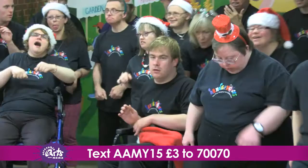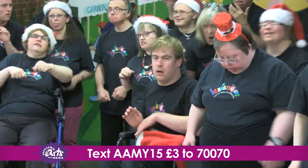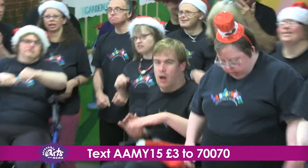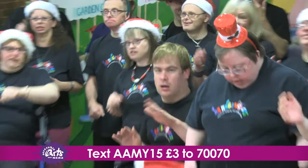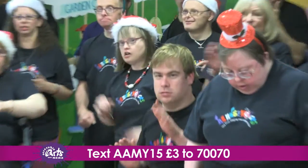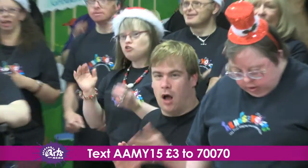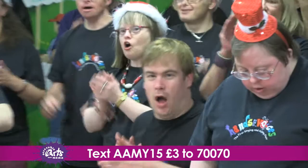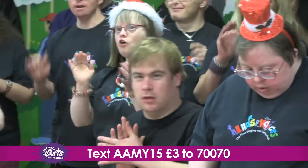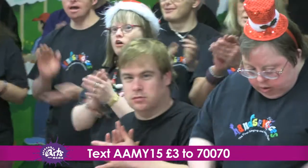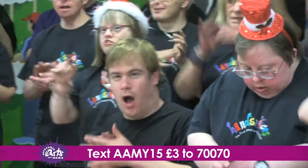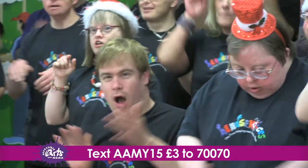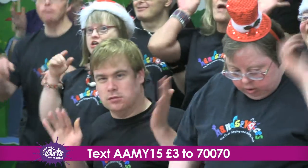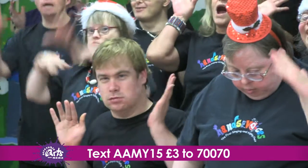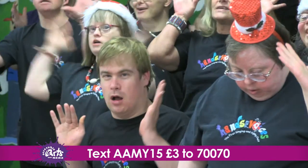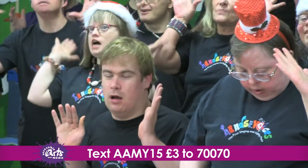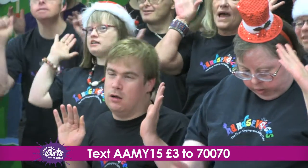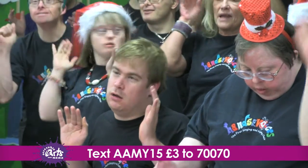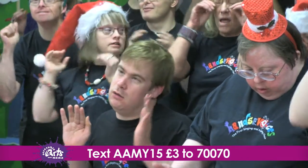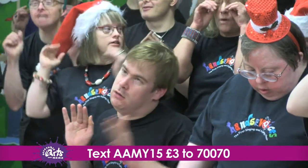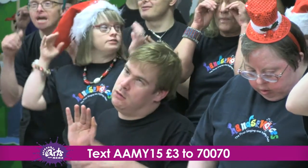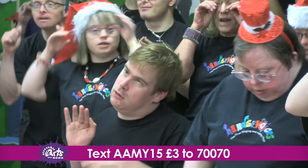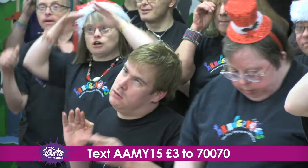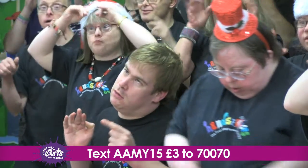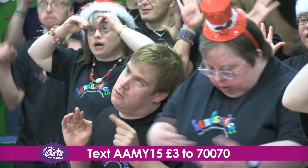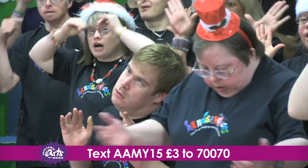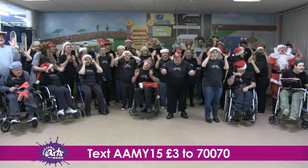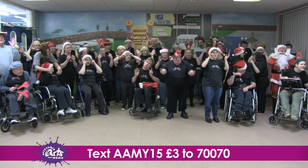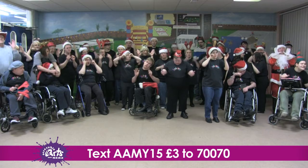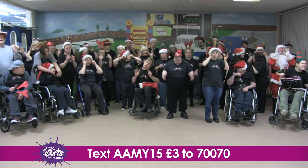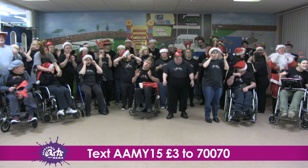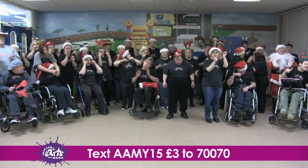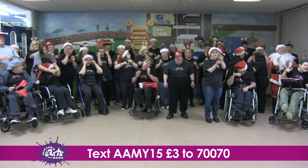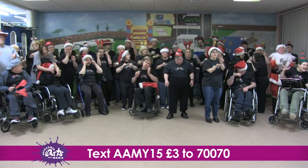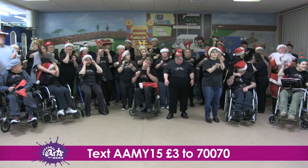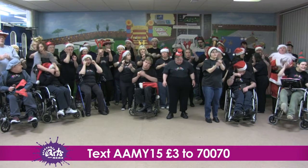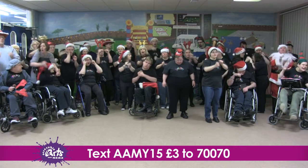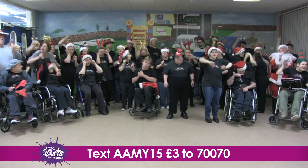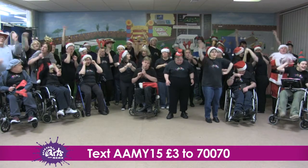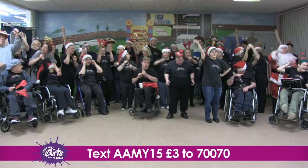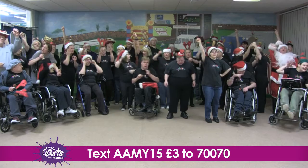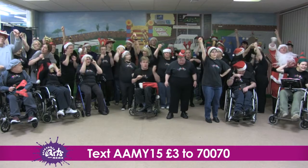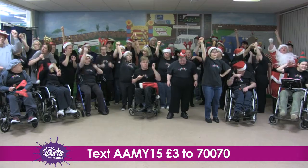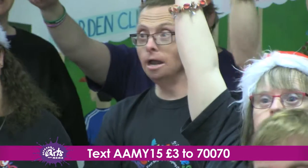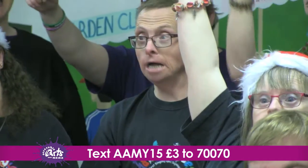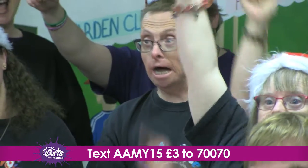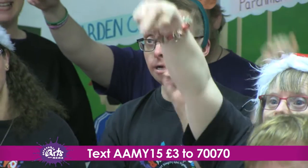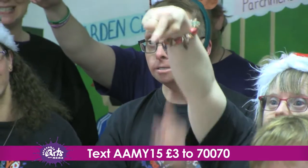What joy was surprise when I opened up my eyes. I see my hypo-hero standing